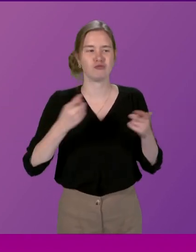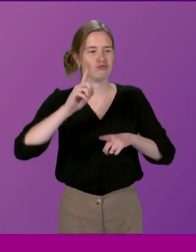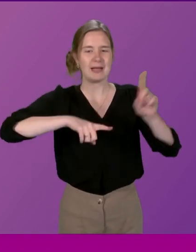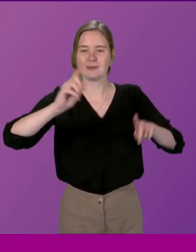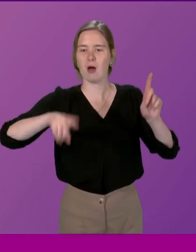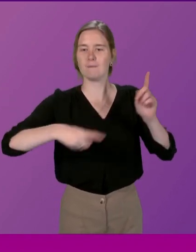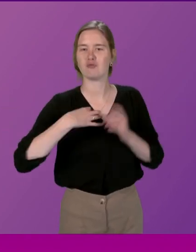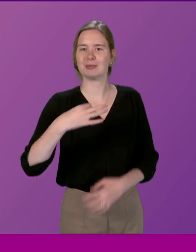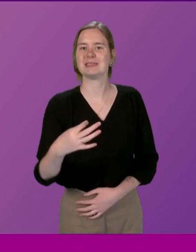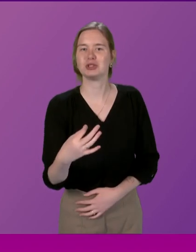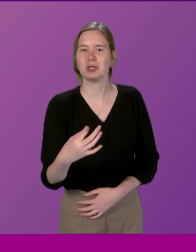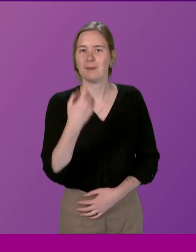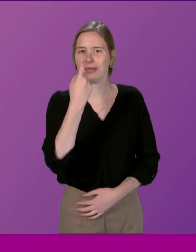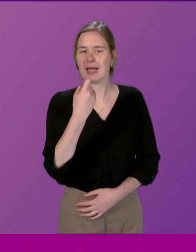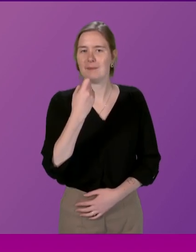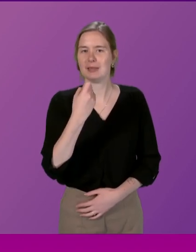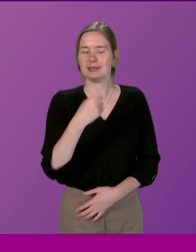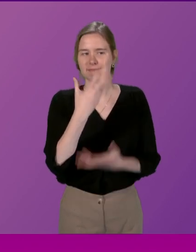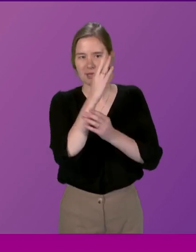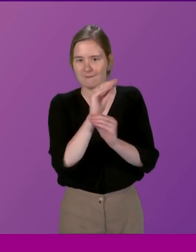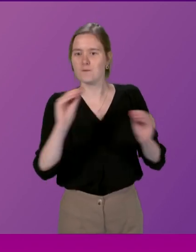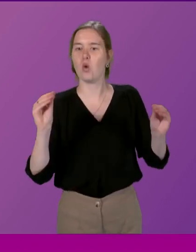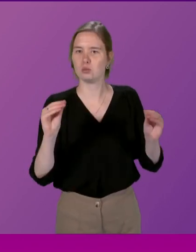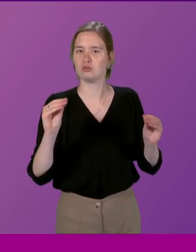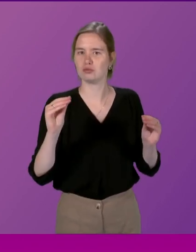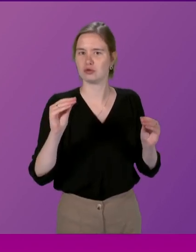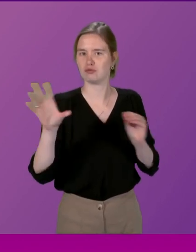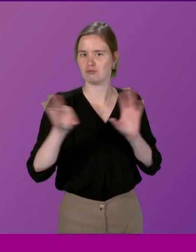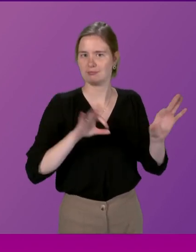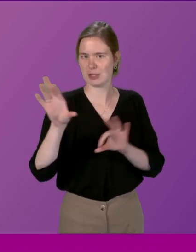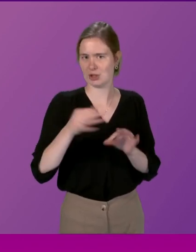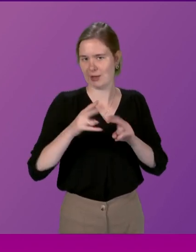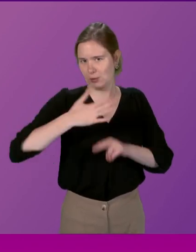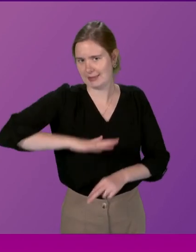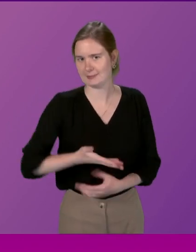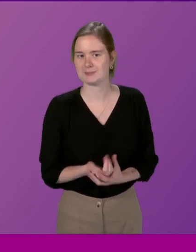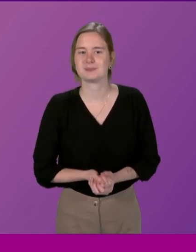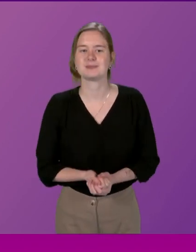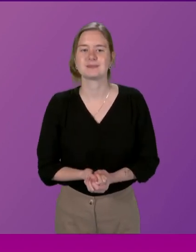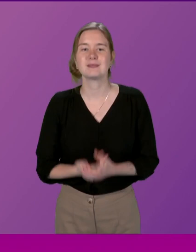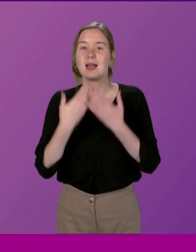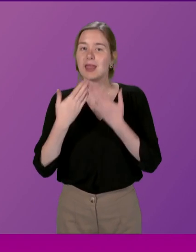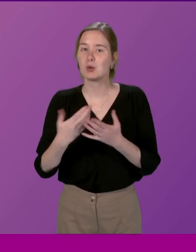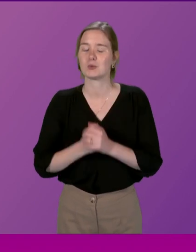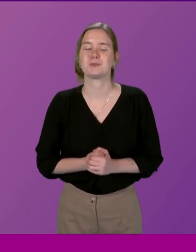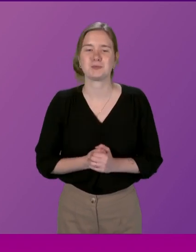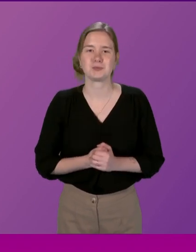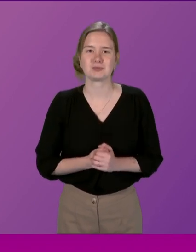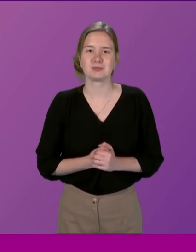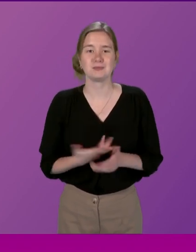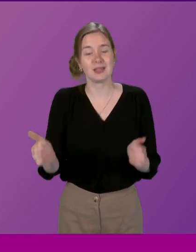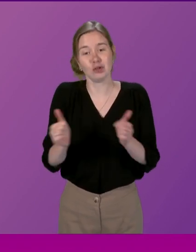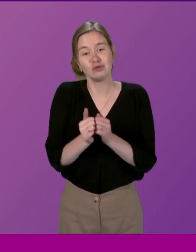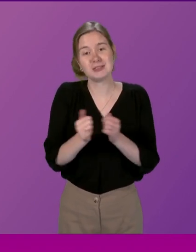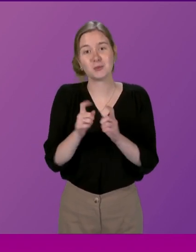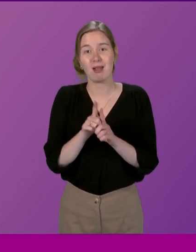representation. But it can be an informed representation if the issue is so determined. Minister. Thank you, President Alves, and I agree with